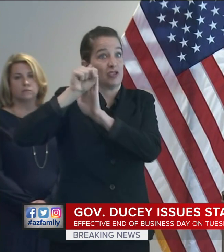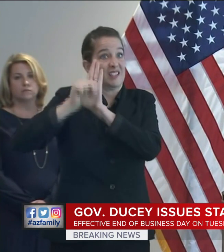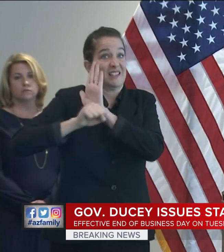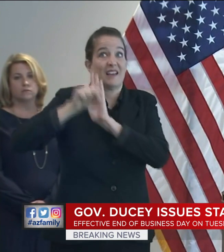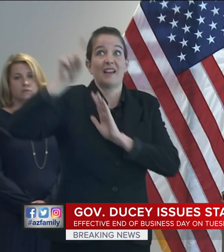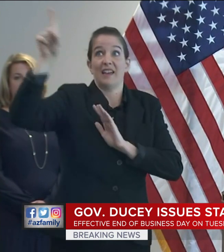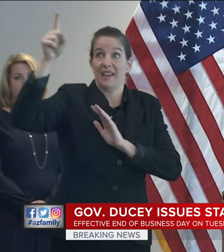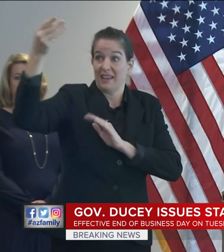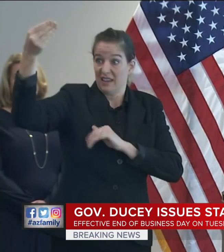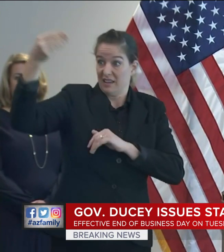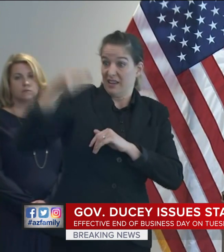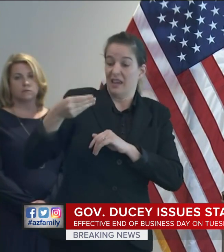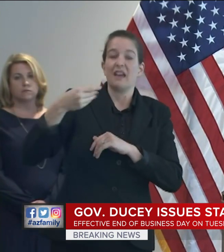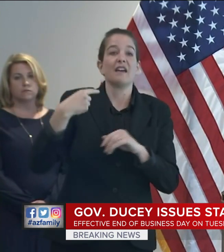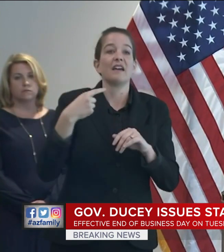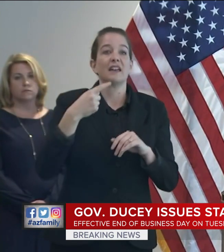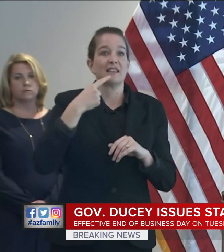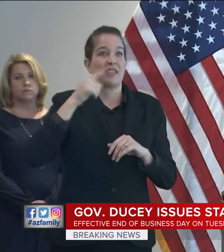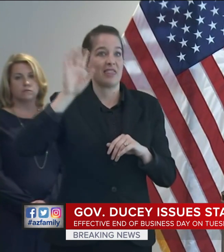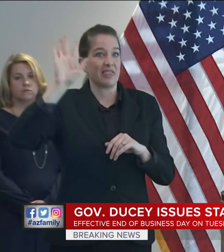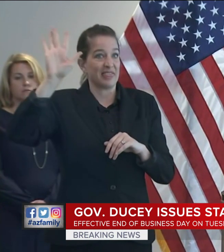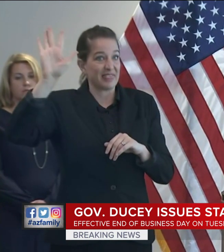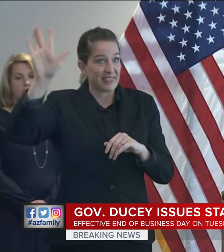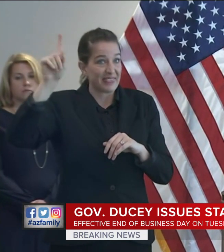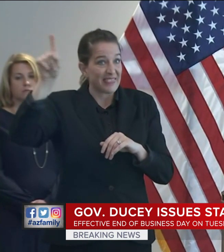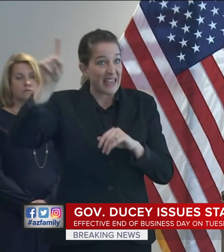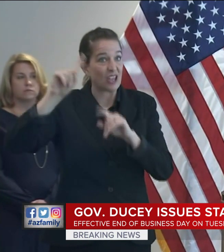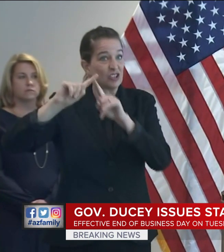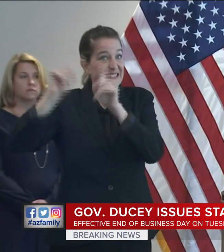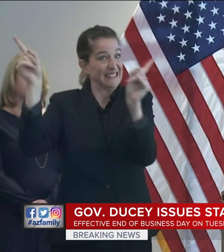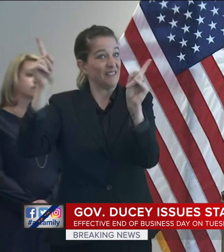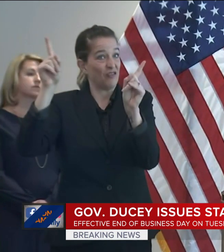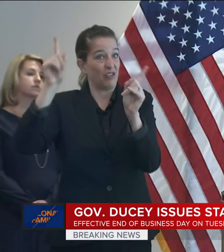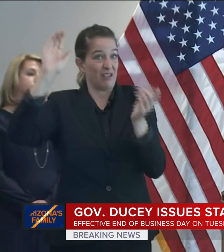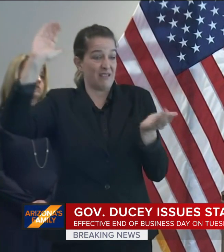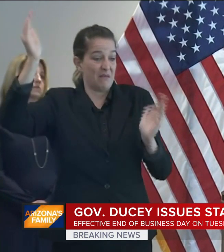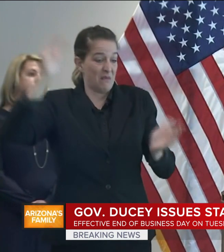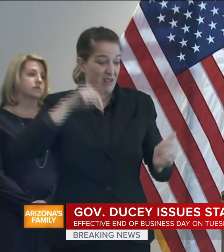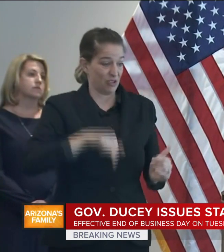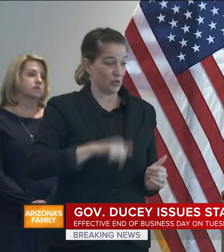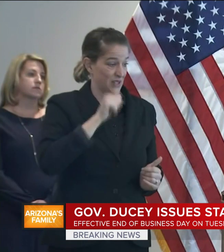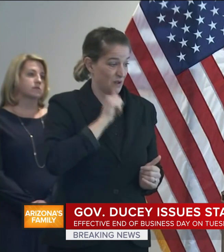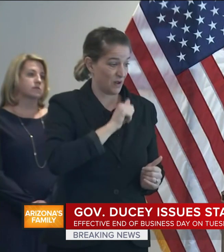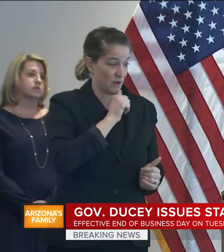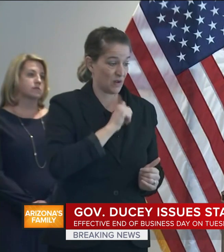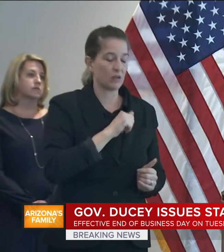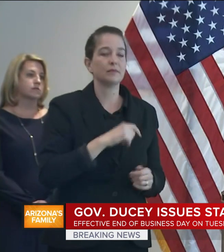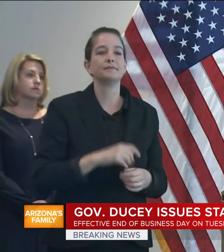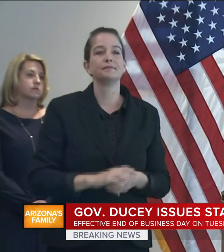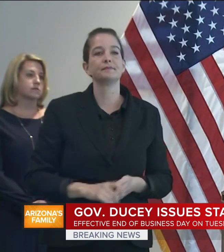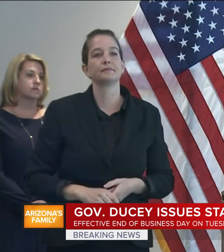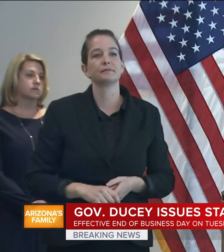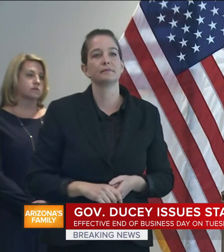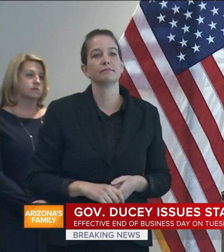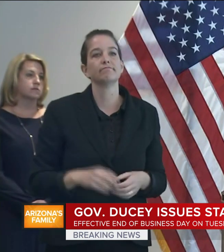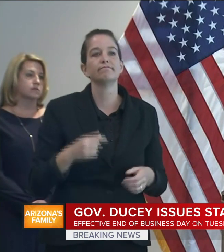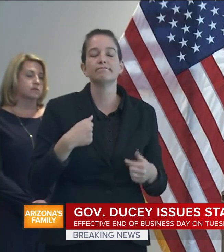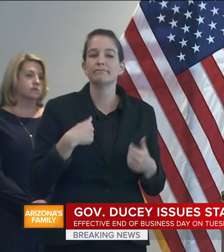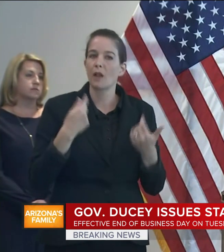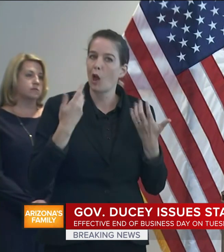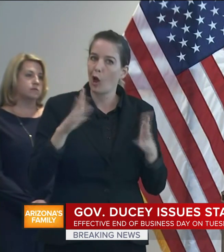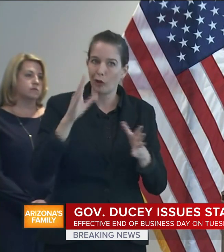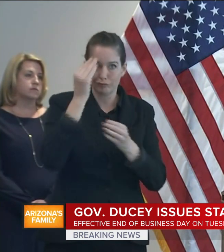we're in a much different position than you guys have led on to? Well, I've made a commitment that we're going to be timely and transparent.